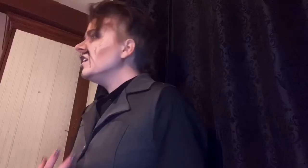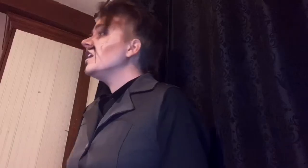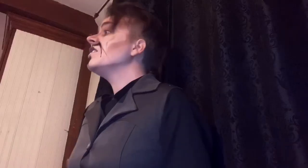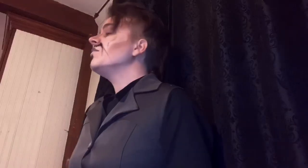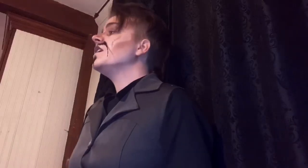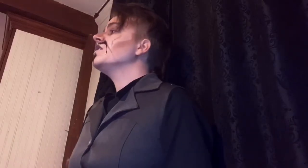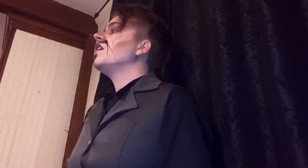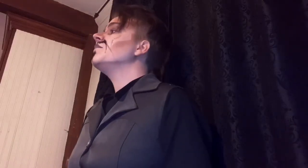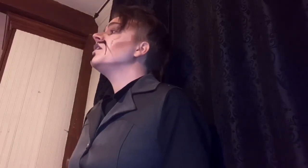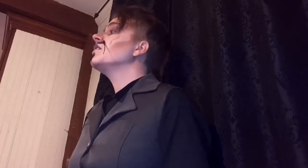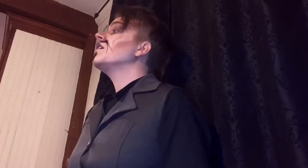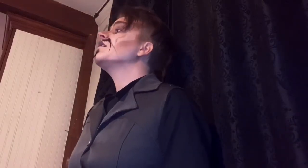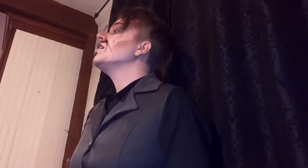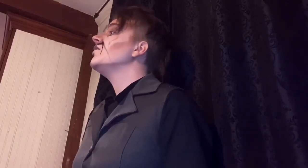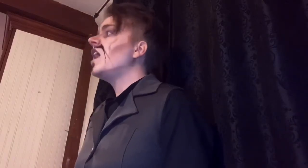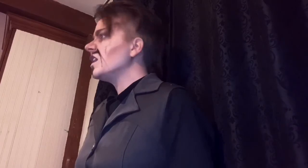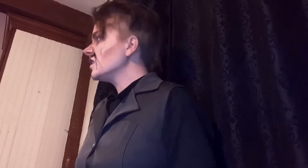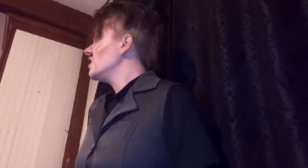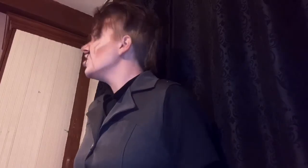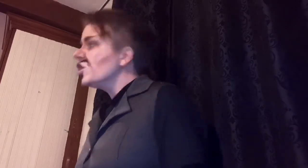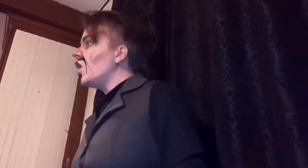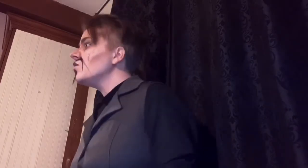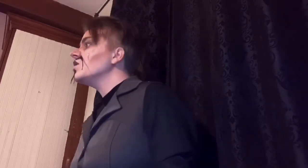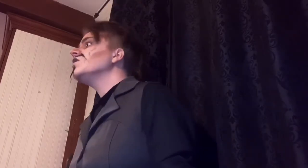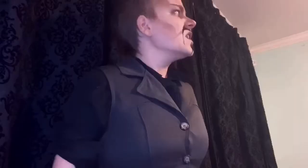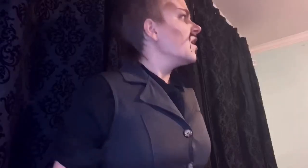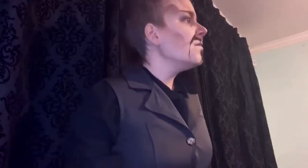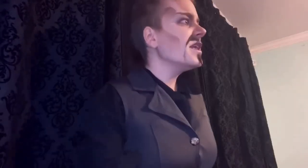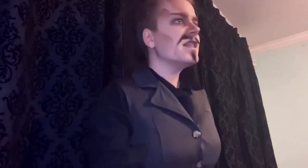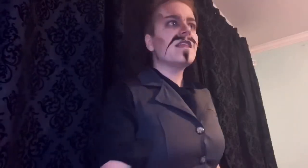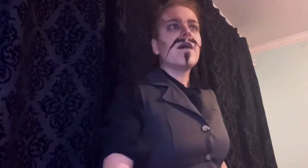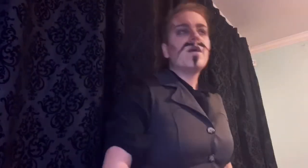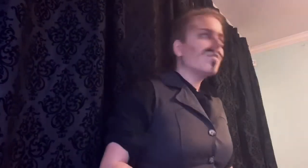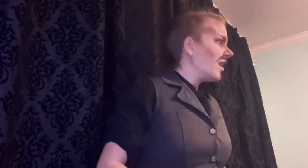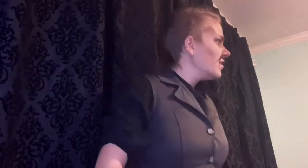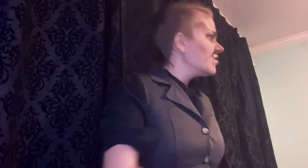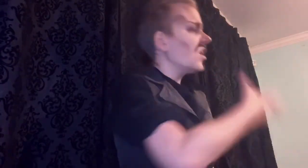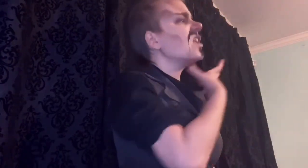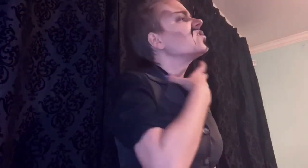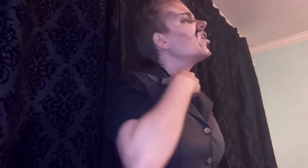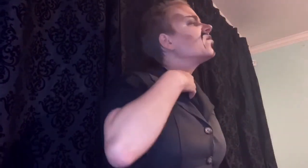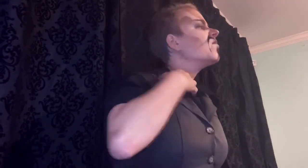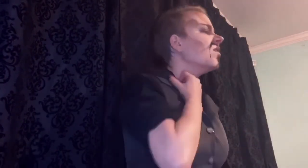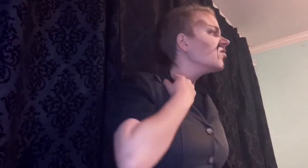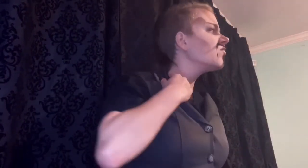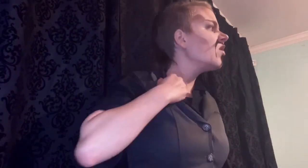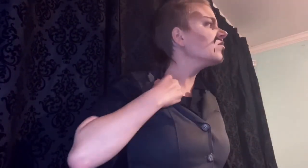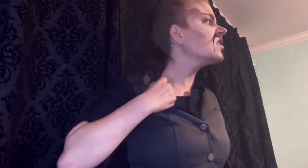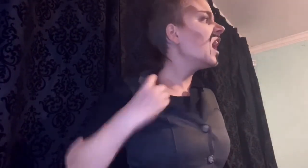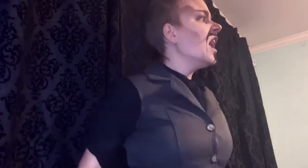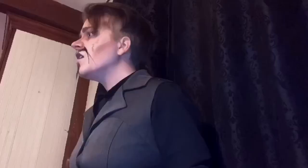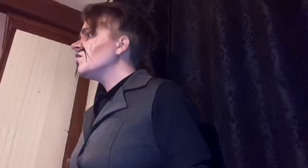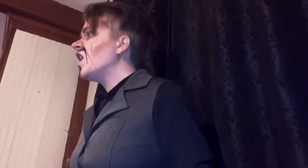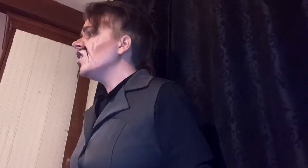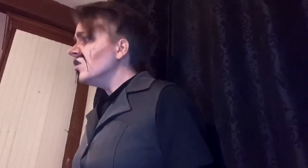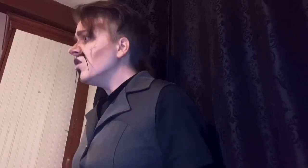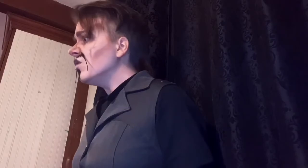And I will get him back Even as he glows In the meantime, I'll practice on his honourable throat And my Lucy